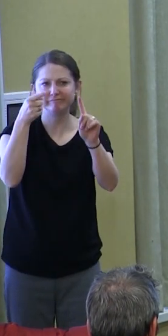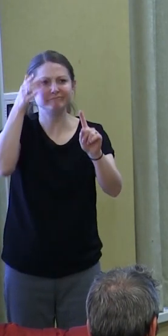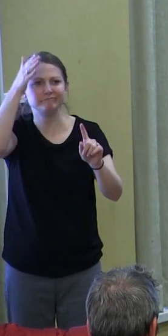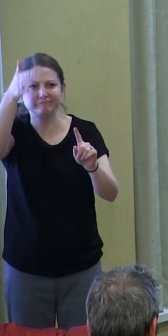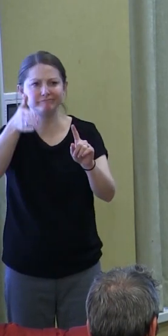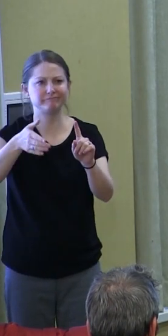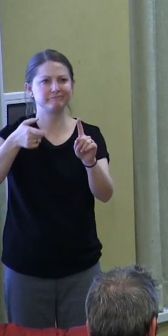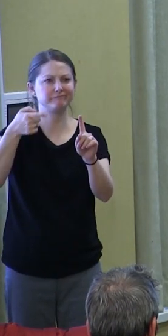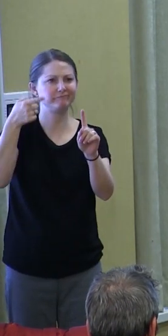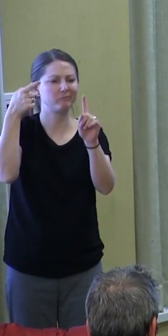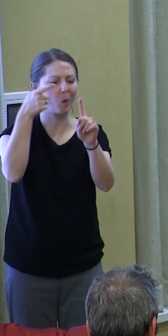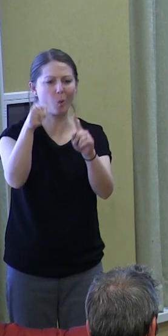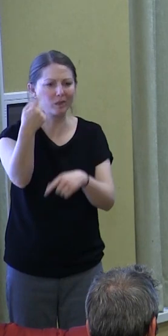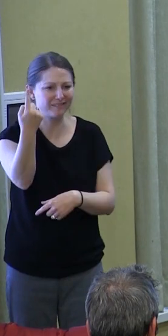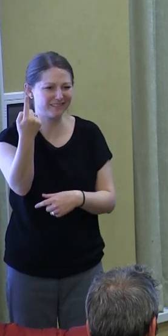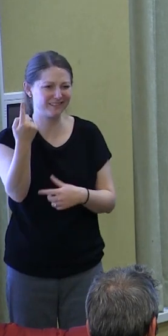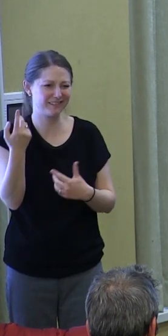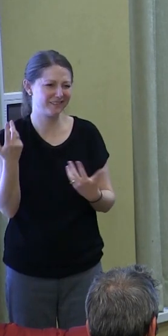-oriented.